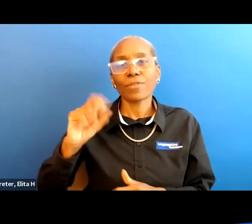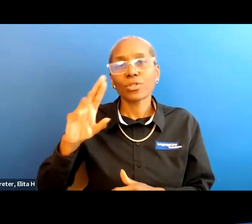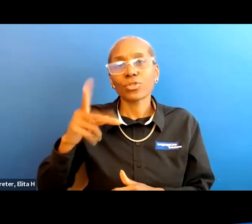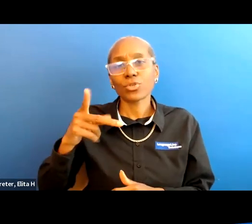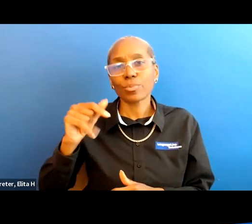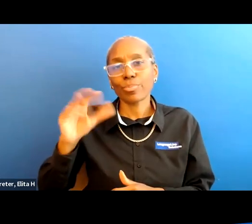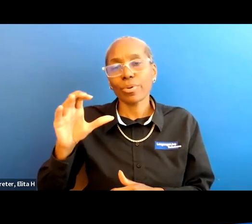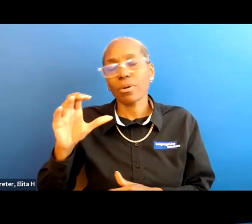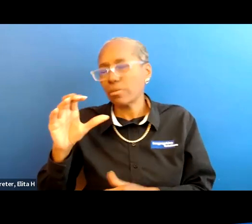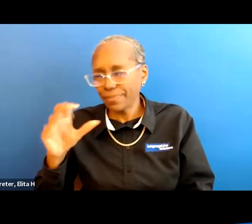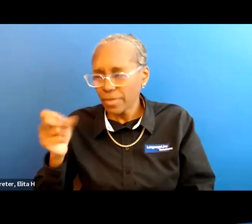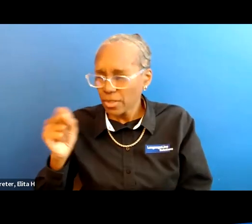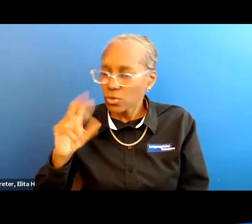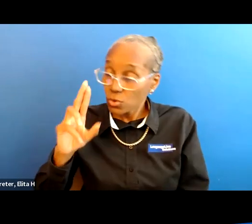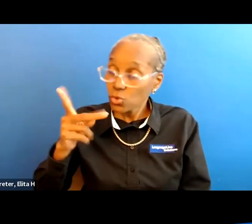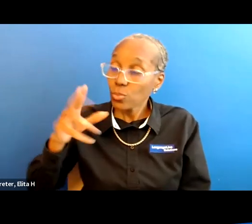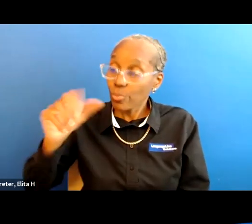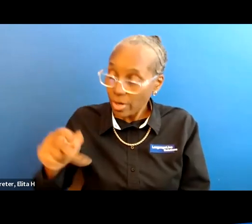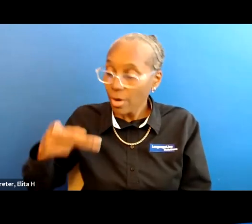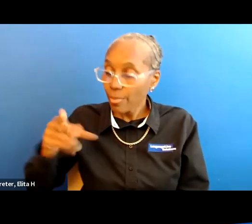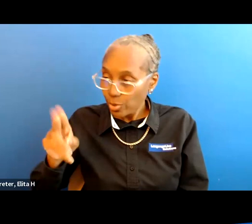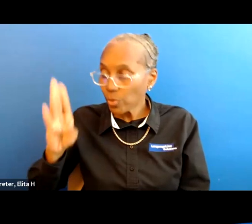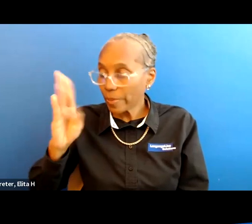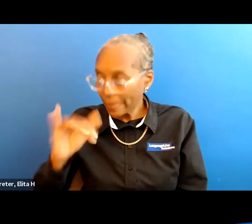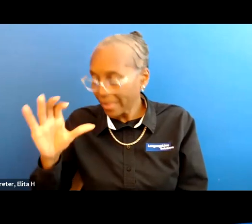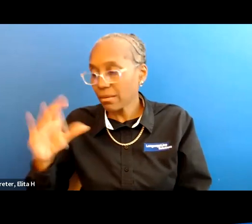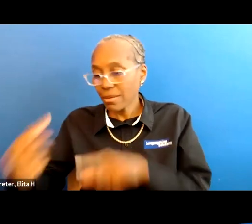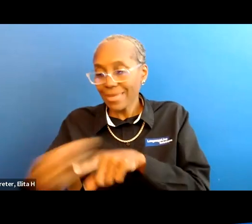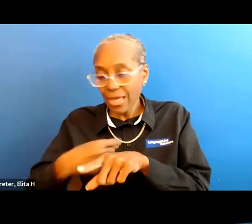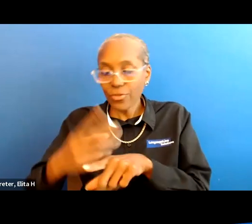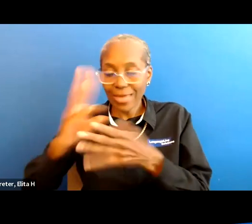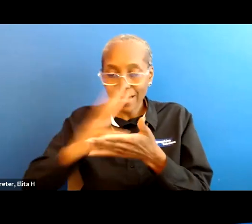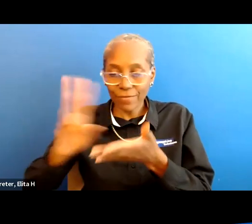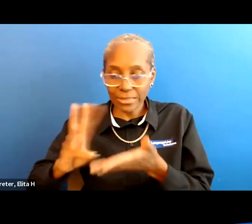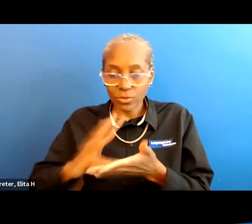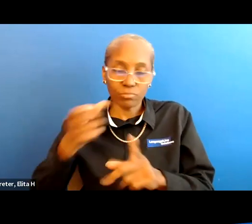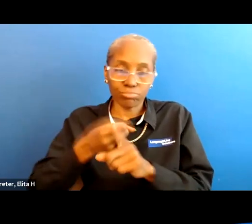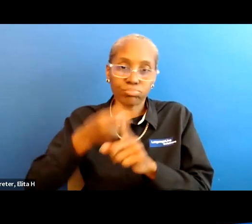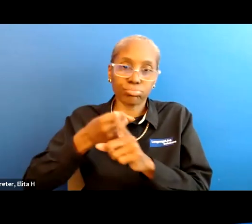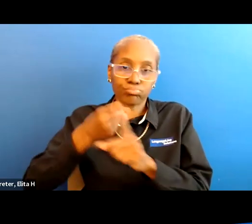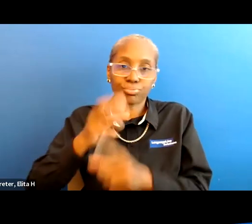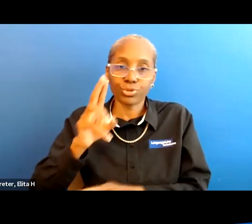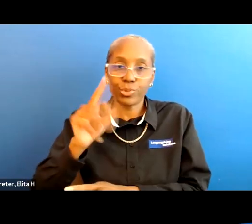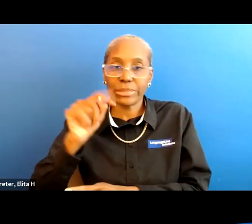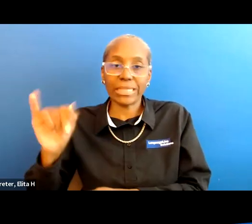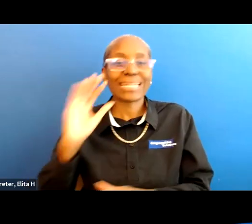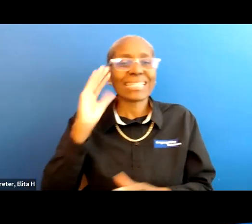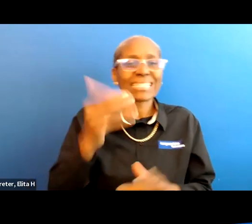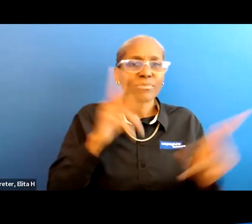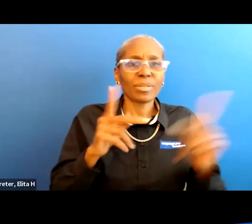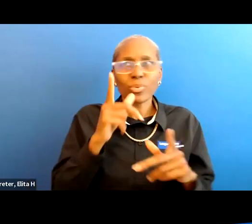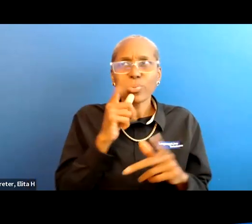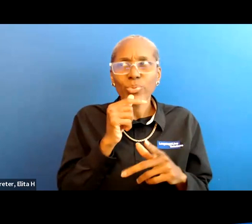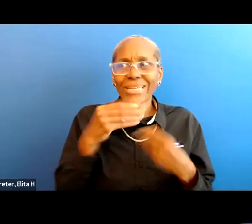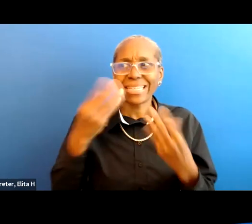talking about our friend who doesn't want the suprapubic about every six weeks i seem to get a uti it seems like the people who